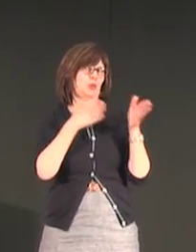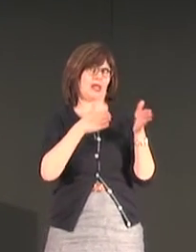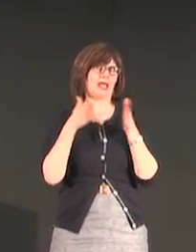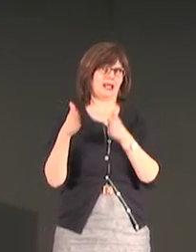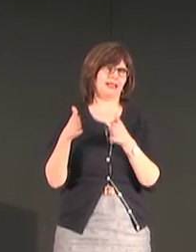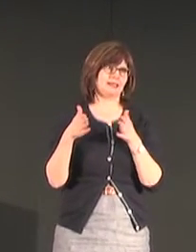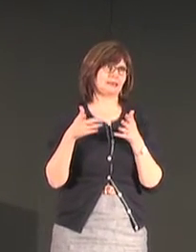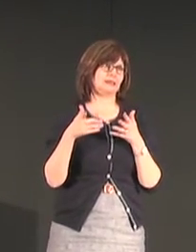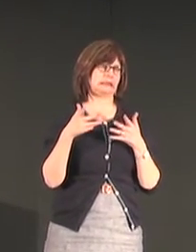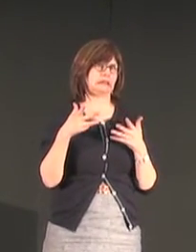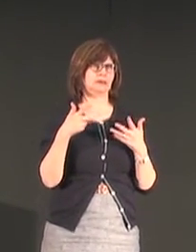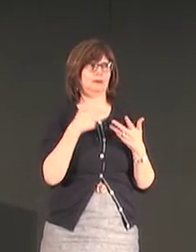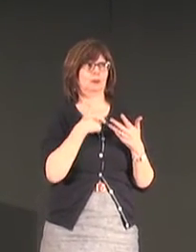there are two ways that